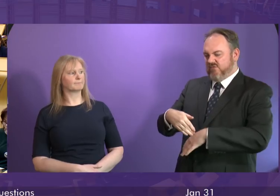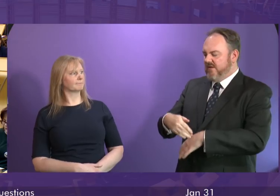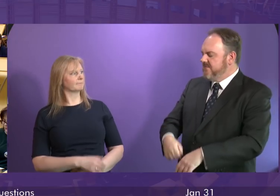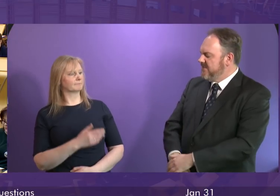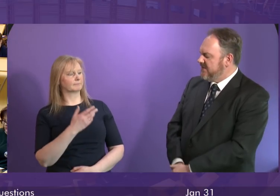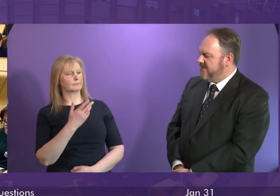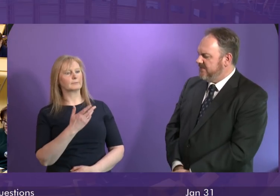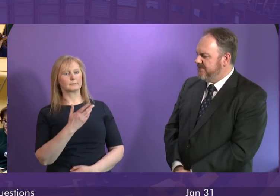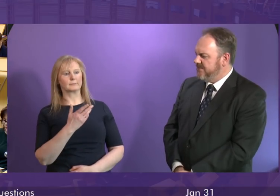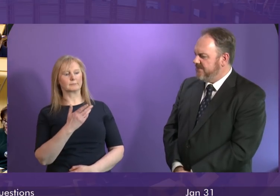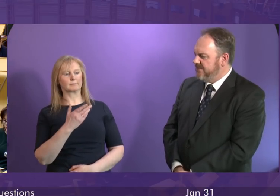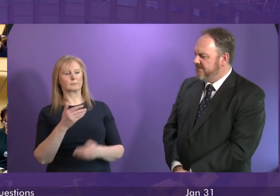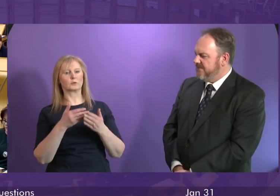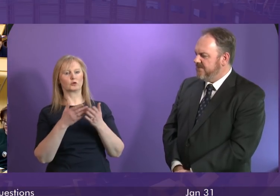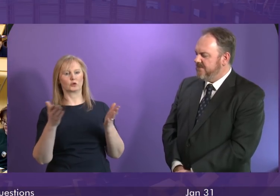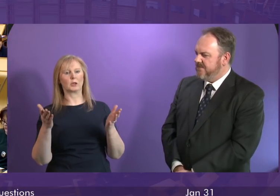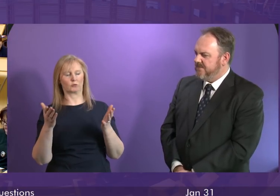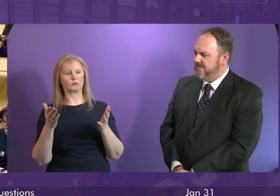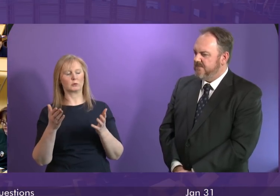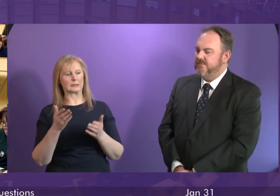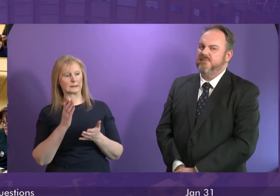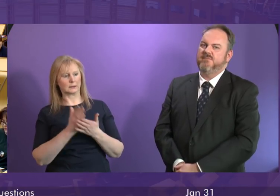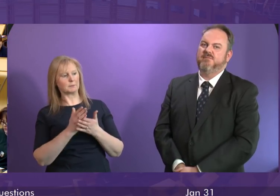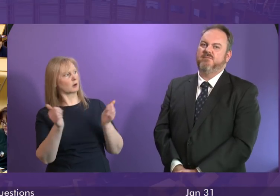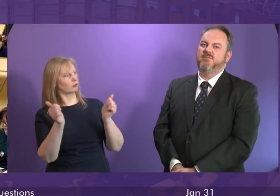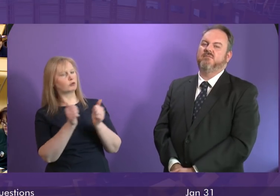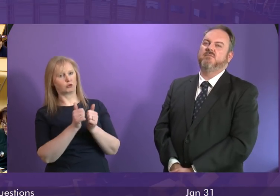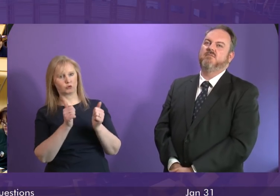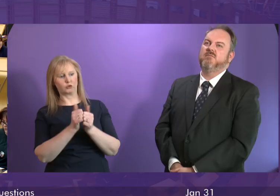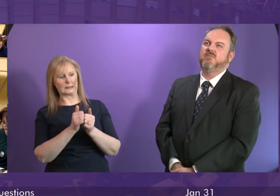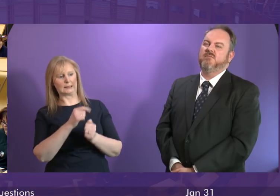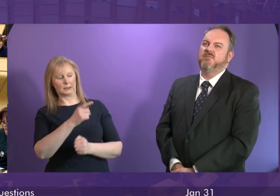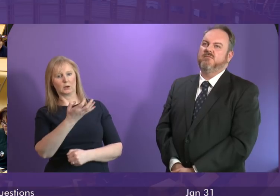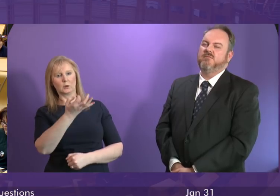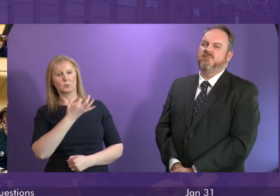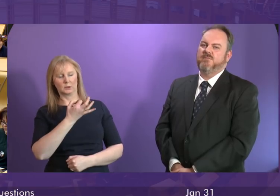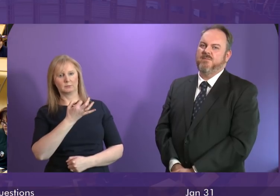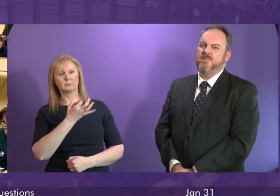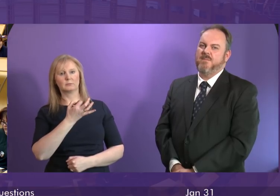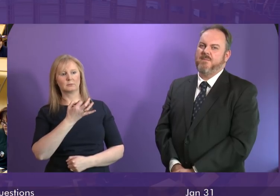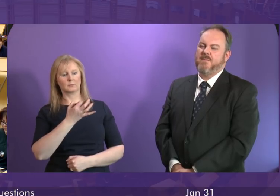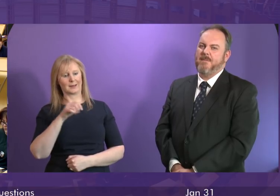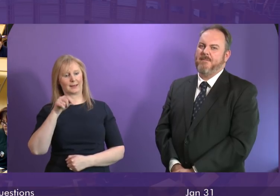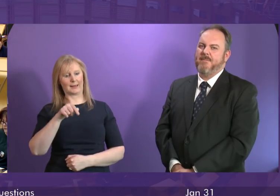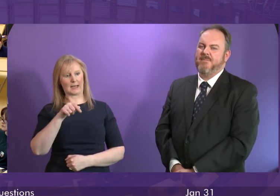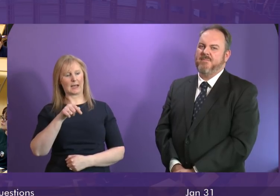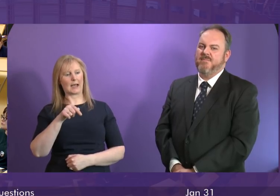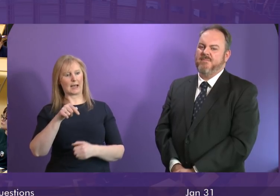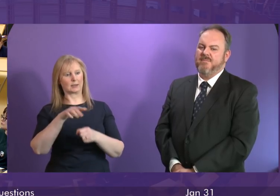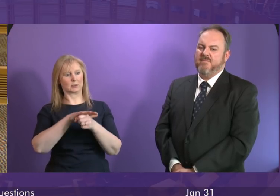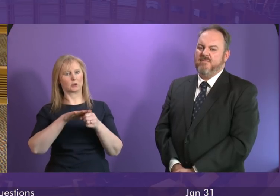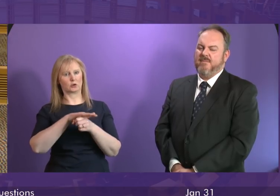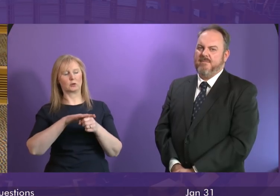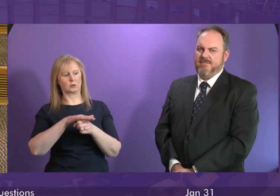in general terms of course I agree with the sentiment of that question in terms of this particular case